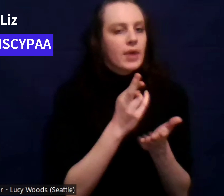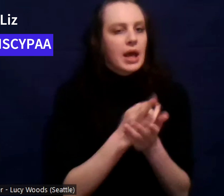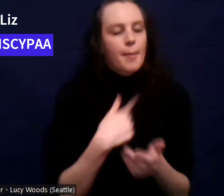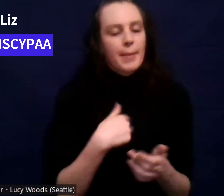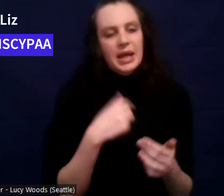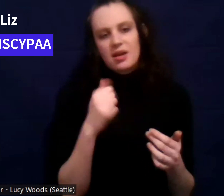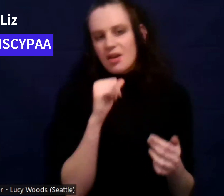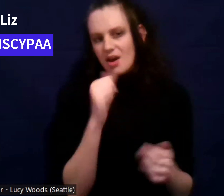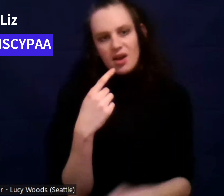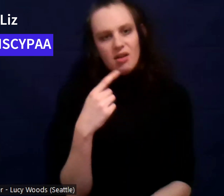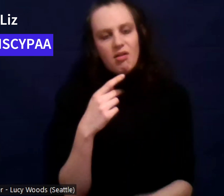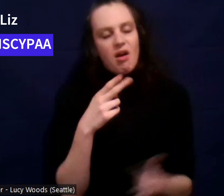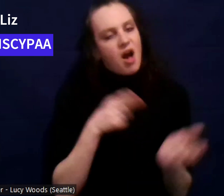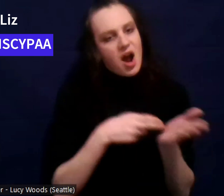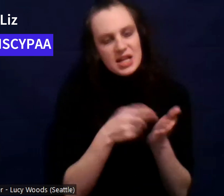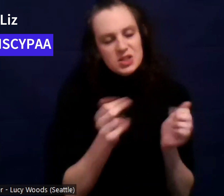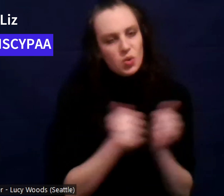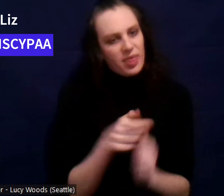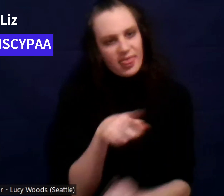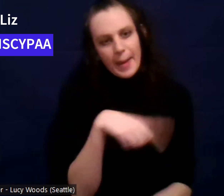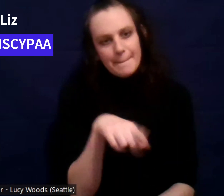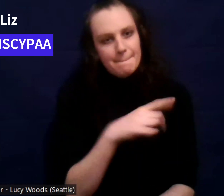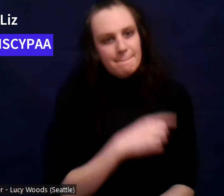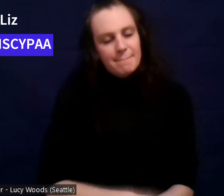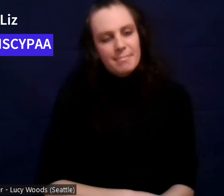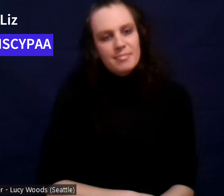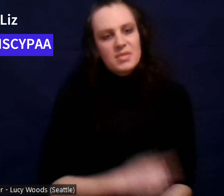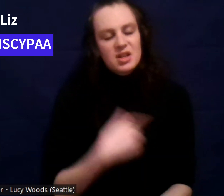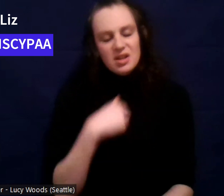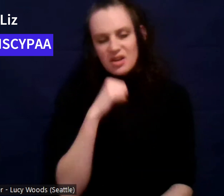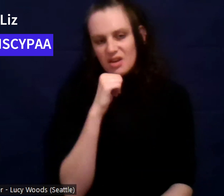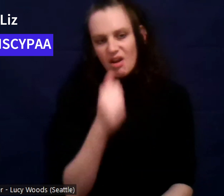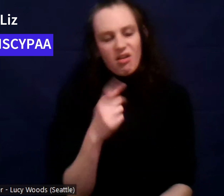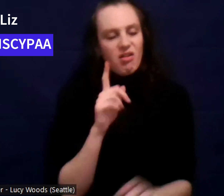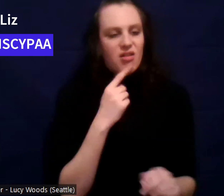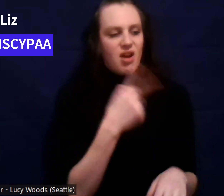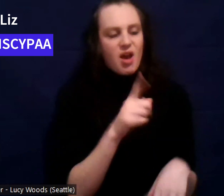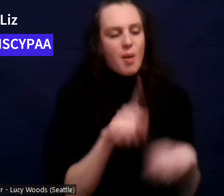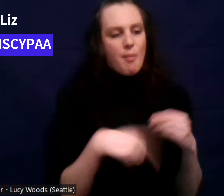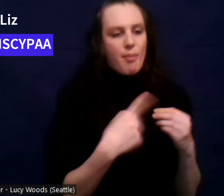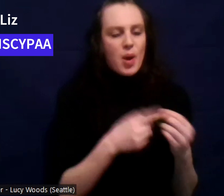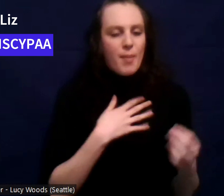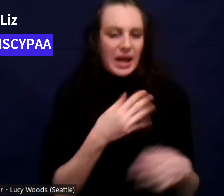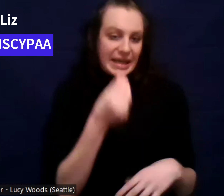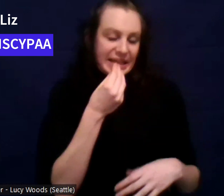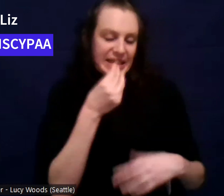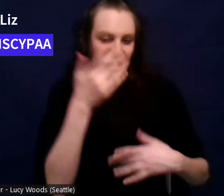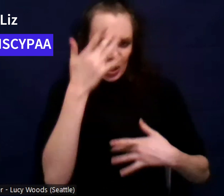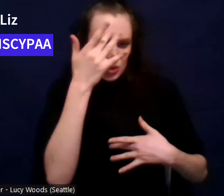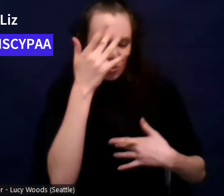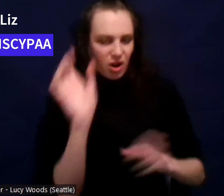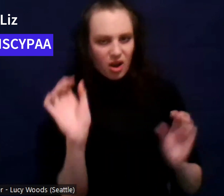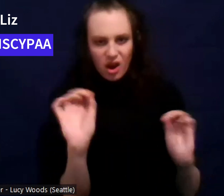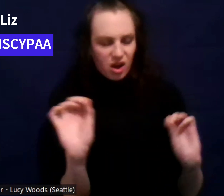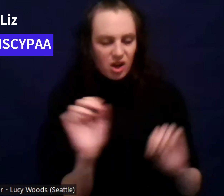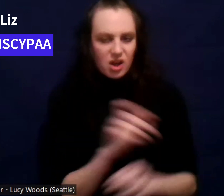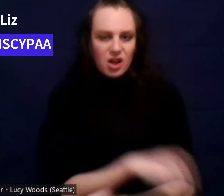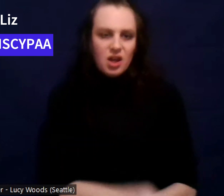um, my, about my eating disorder. wasn't telling them anything. Um, so